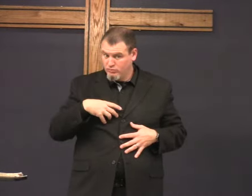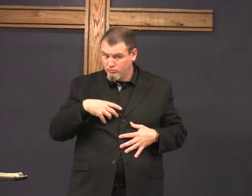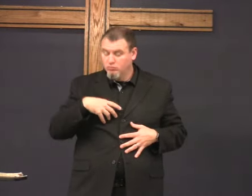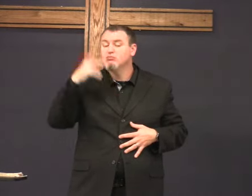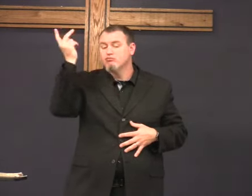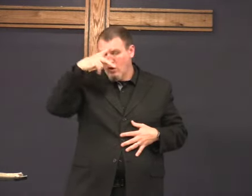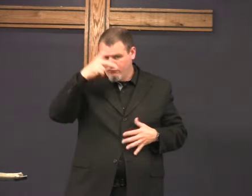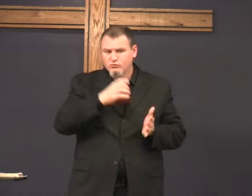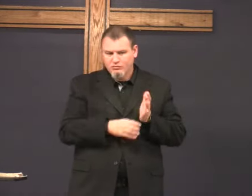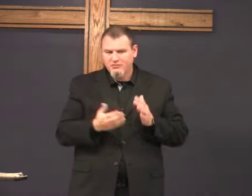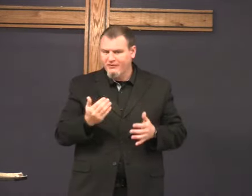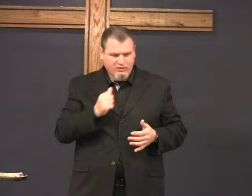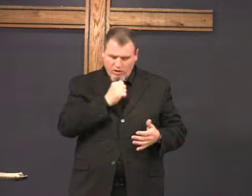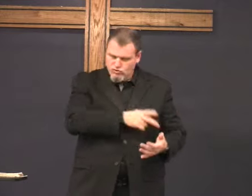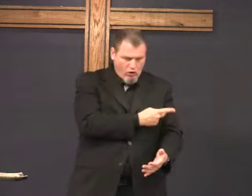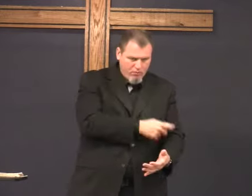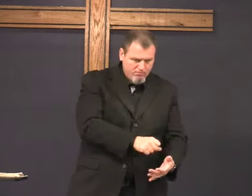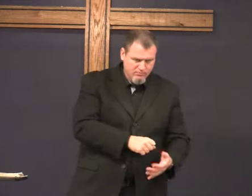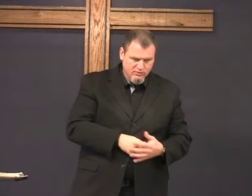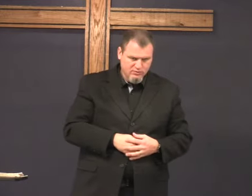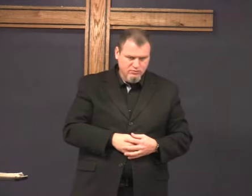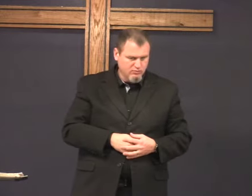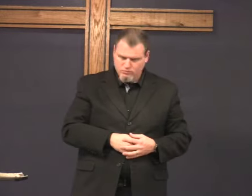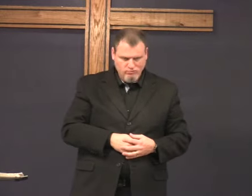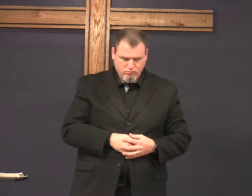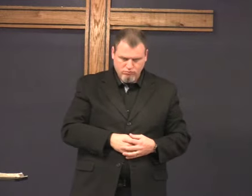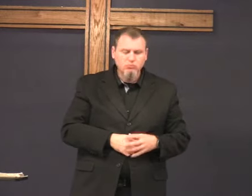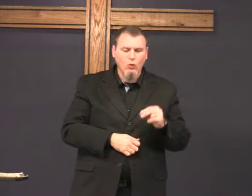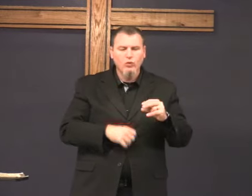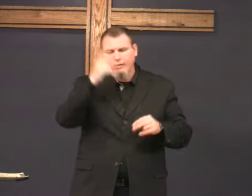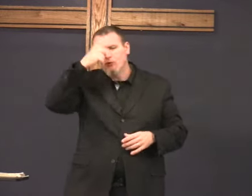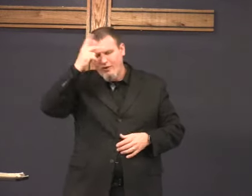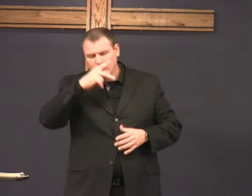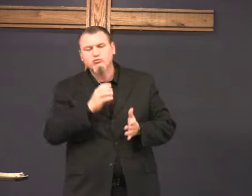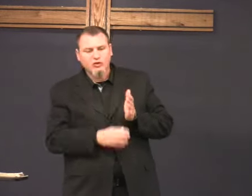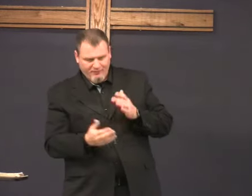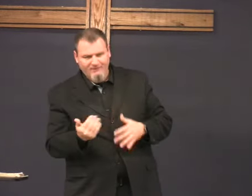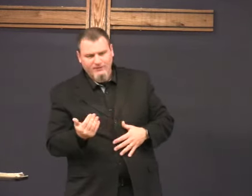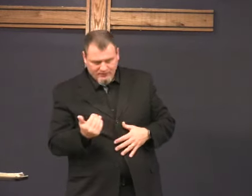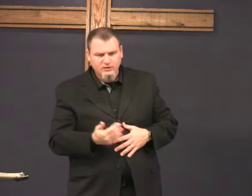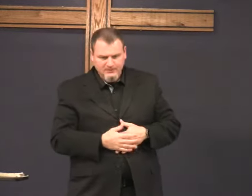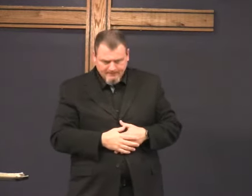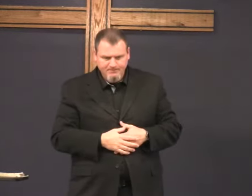Proverbs? Proverbs. Chapter 15. Not Psalms. Proverbs. Chapter 15.